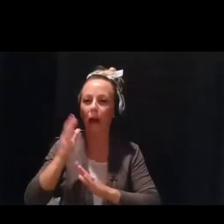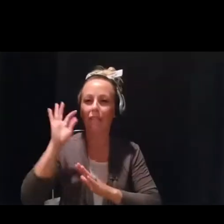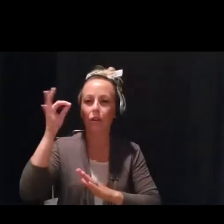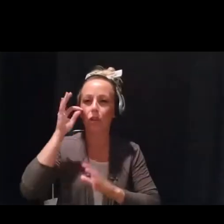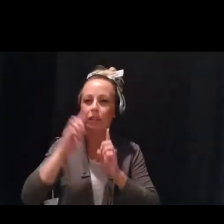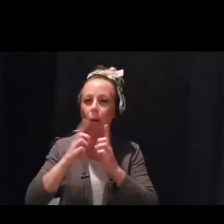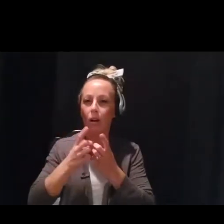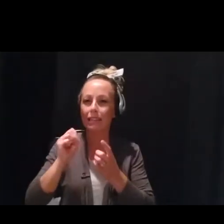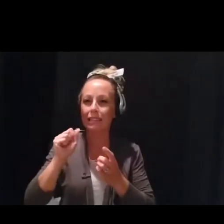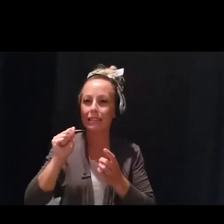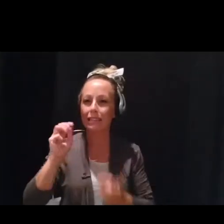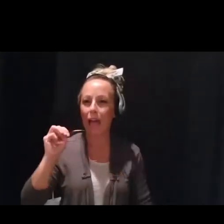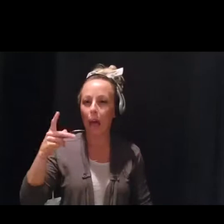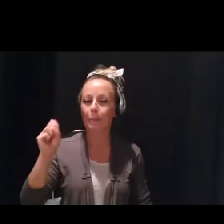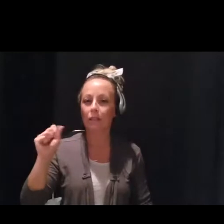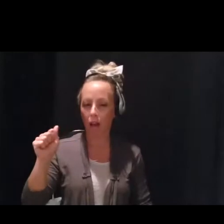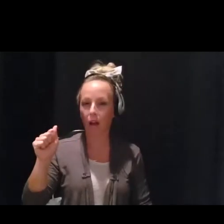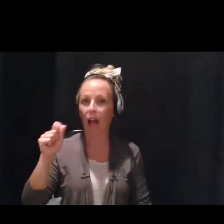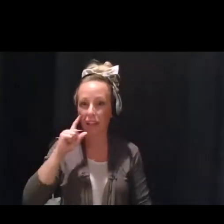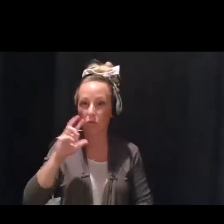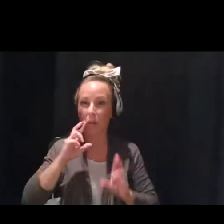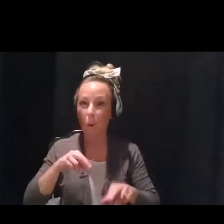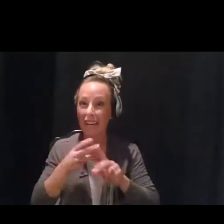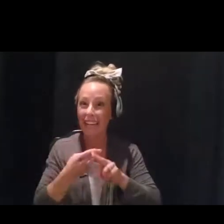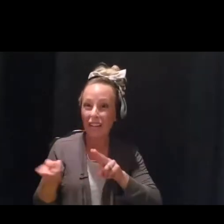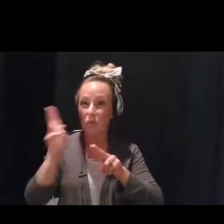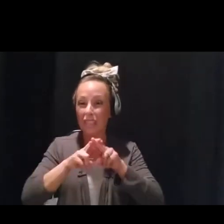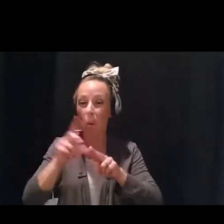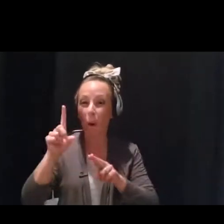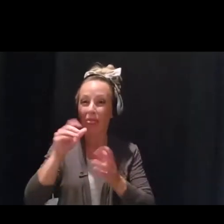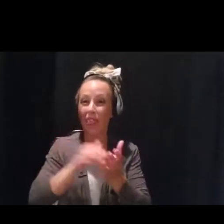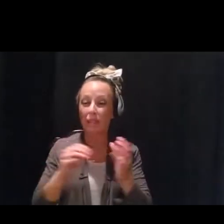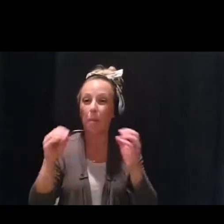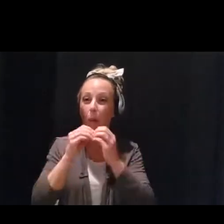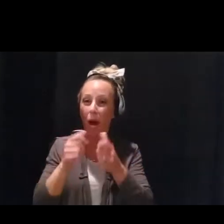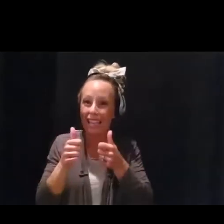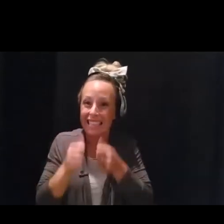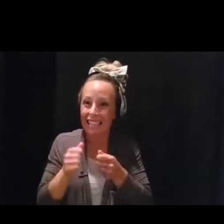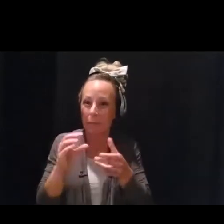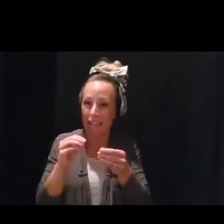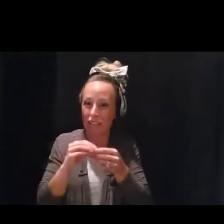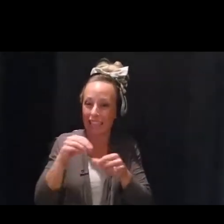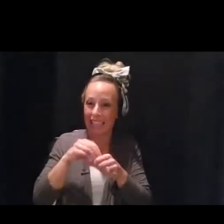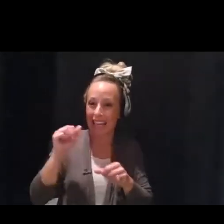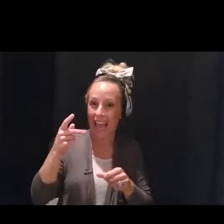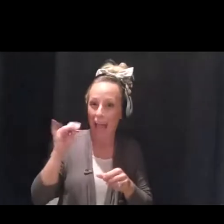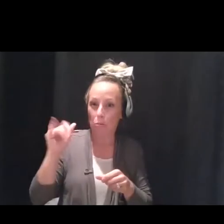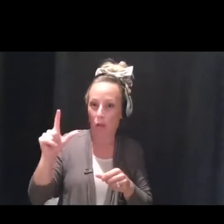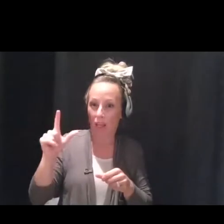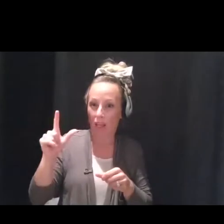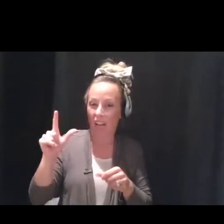reported an increase in 1,000 more text messages in April compared to